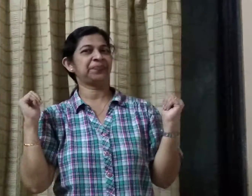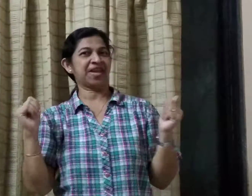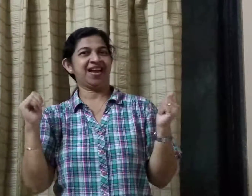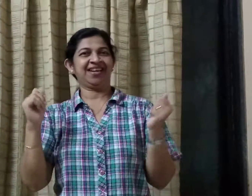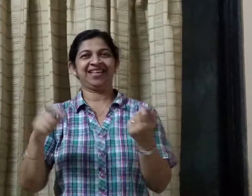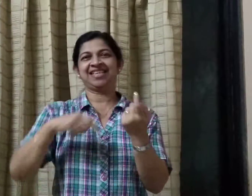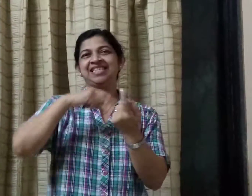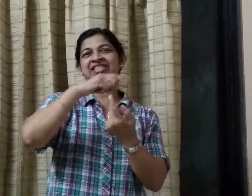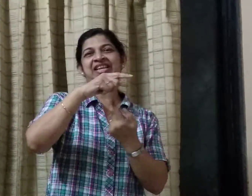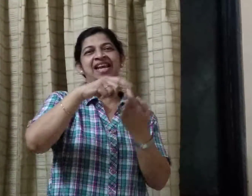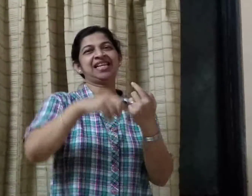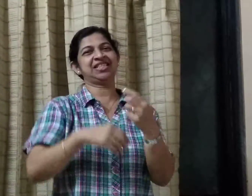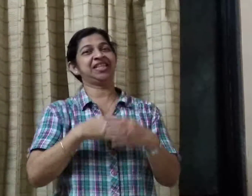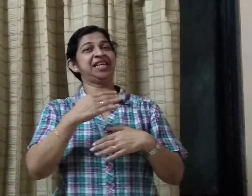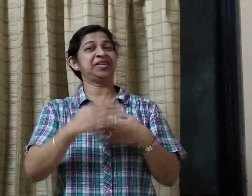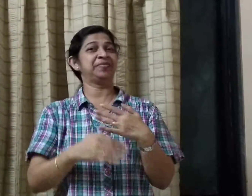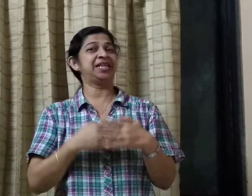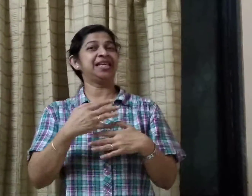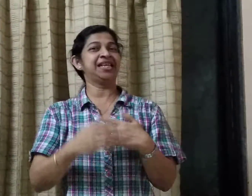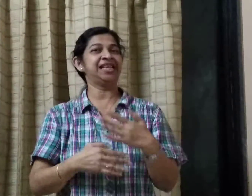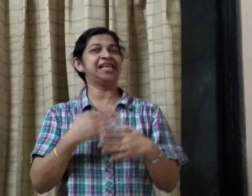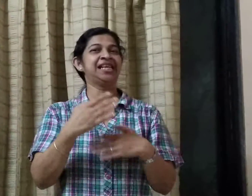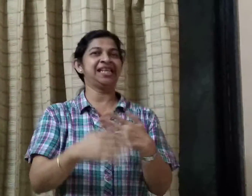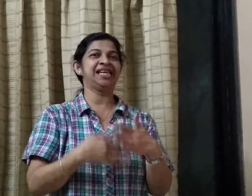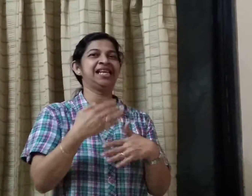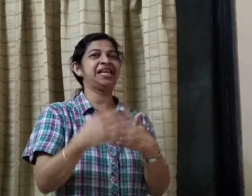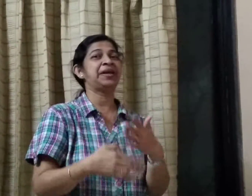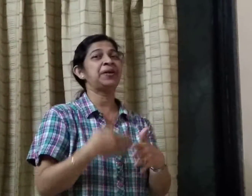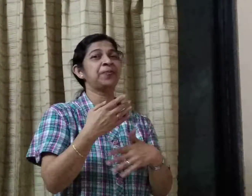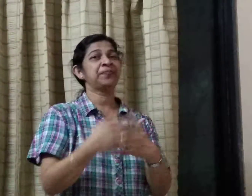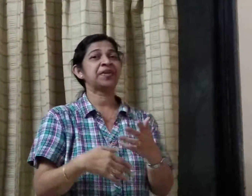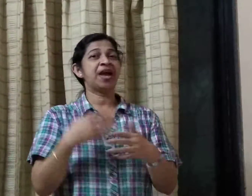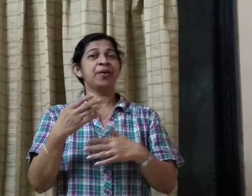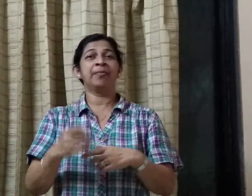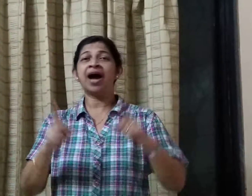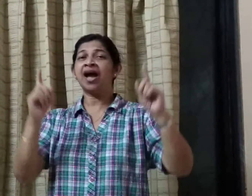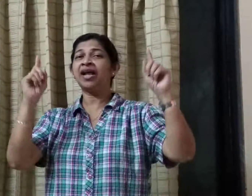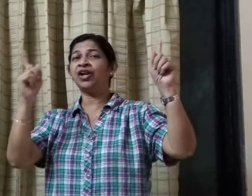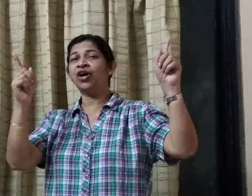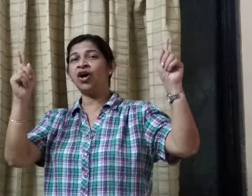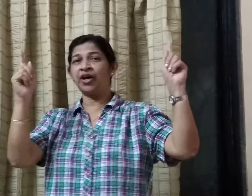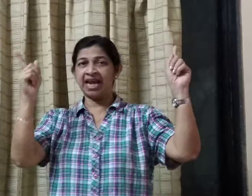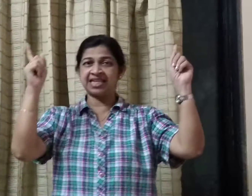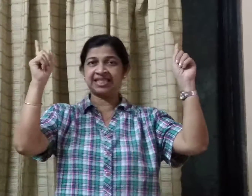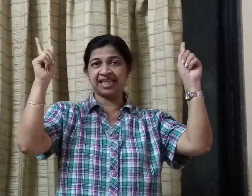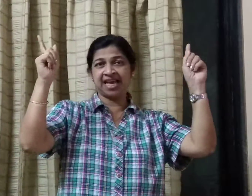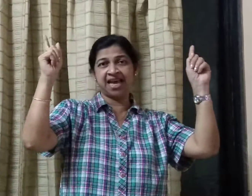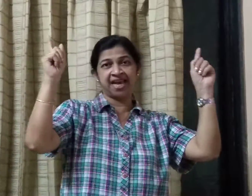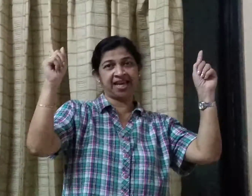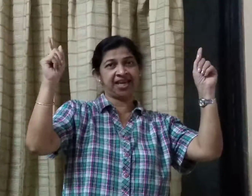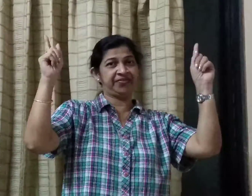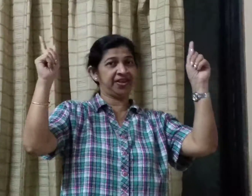He's changing me. My Lord and Savior,